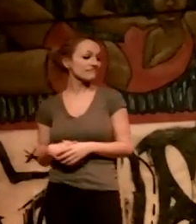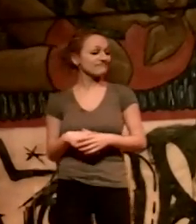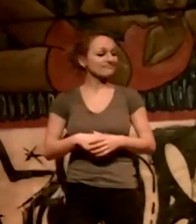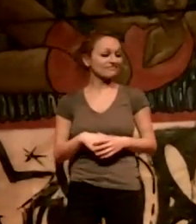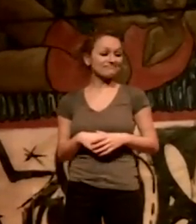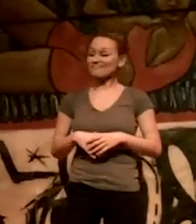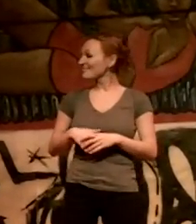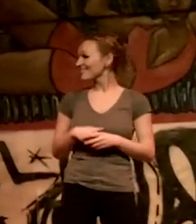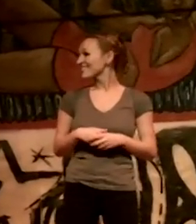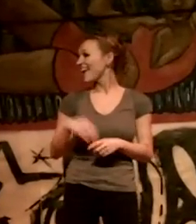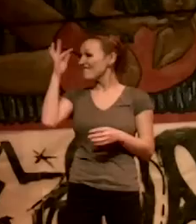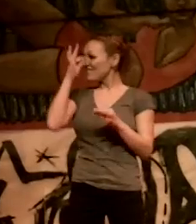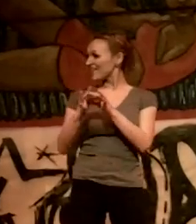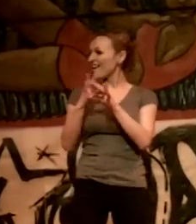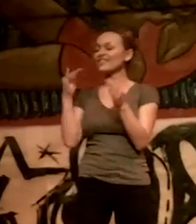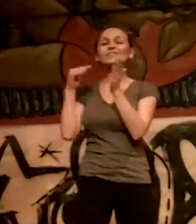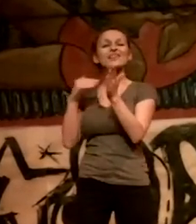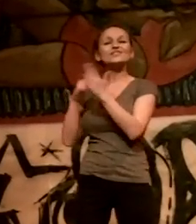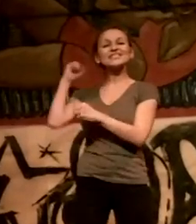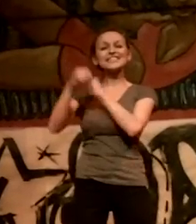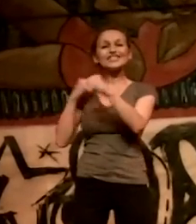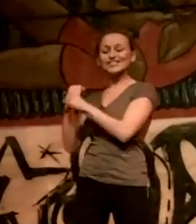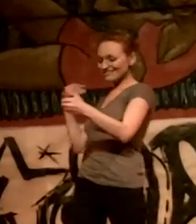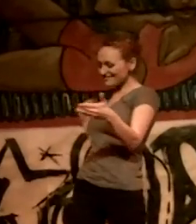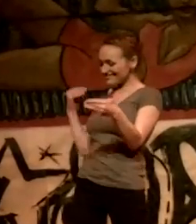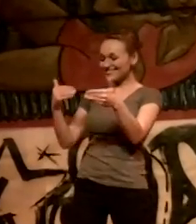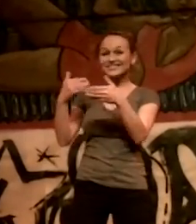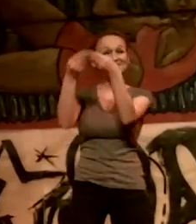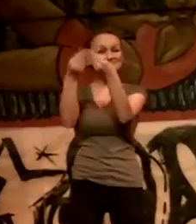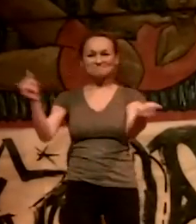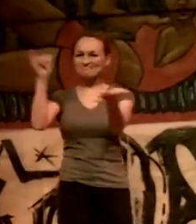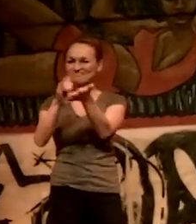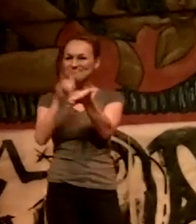There is still faith, surviving thousands of years later.